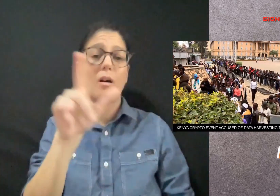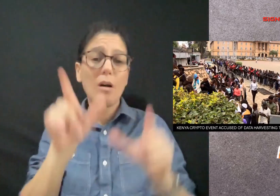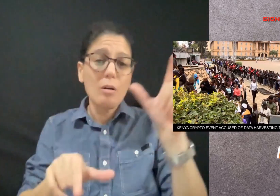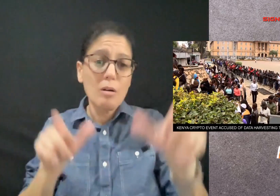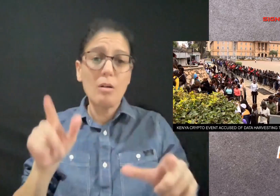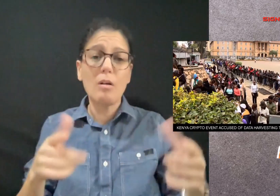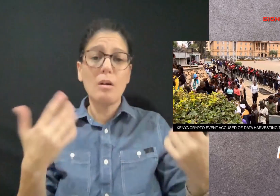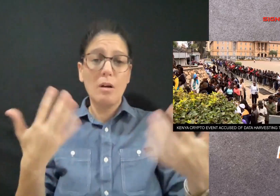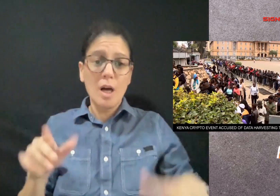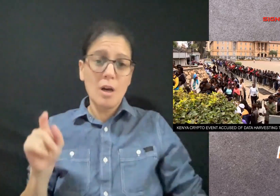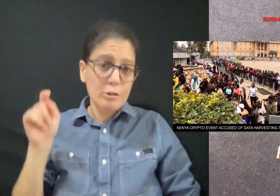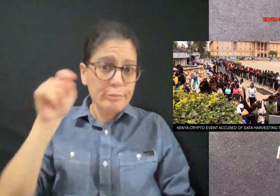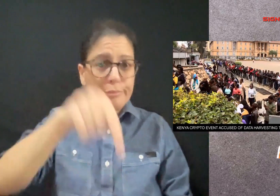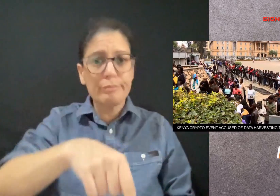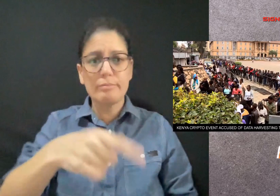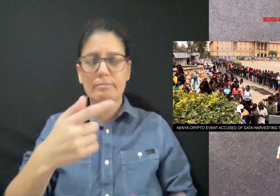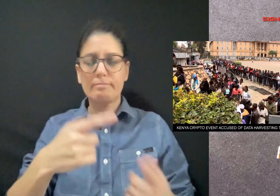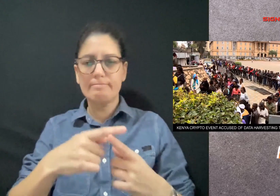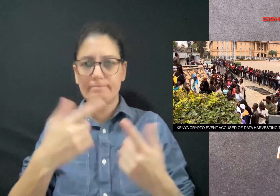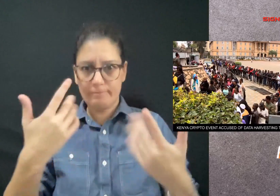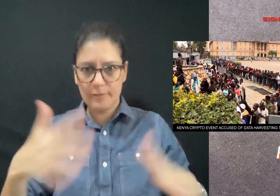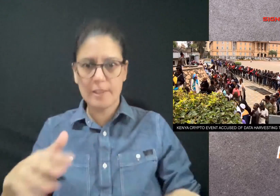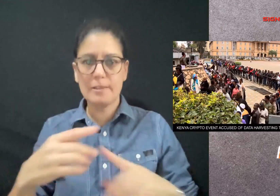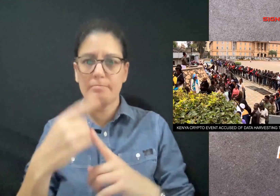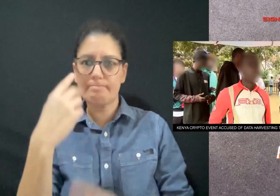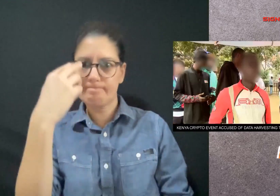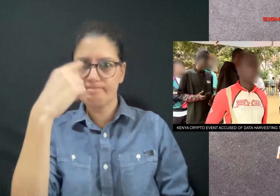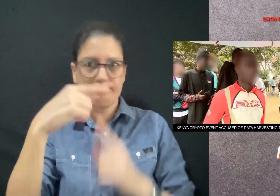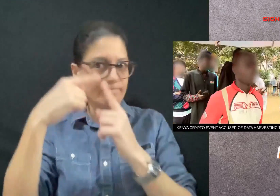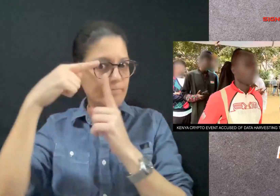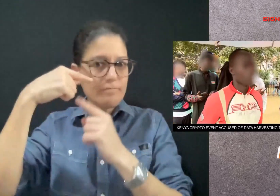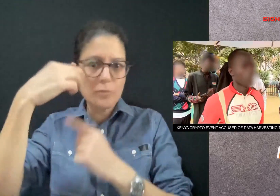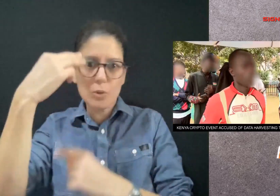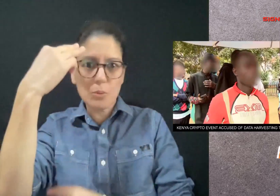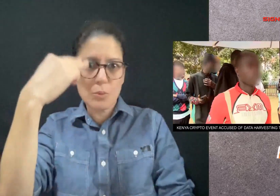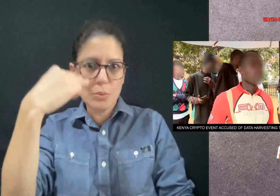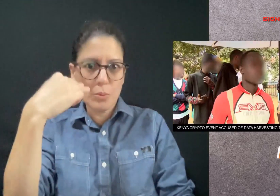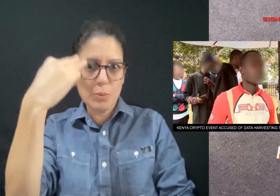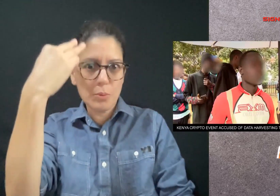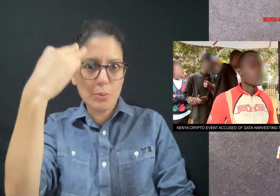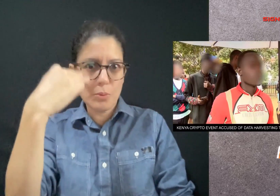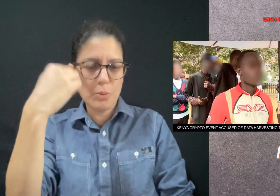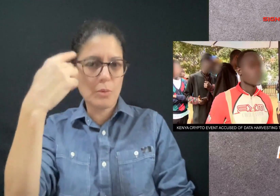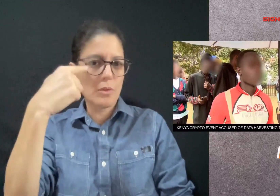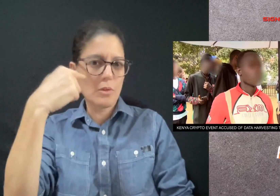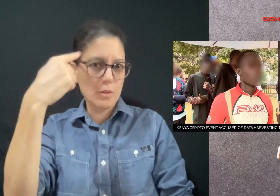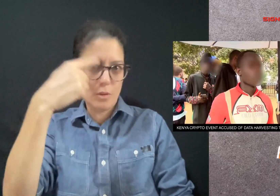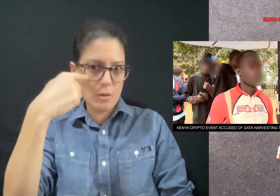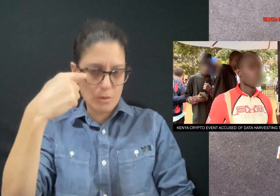Thousands of people showed up to get their eyes scanned in exchange for cash.